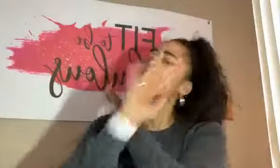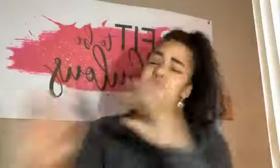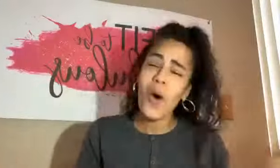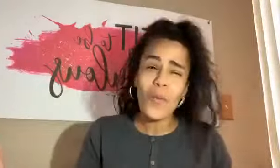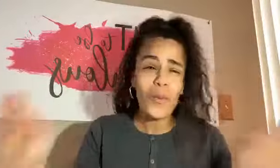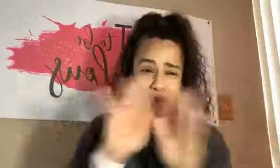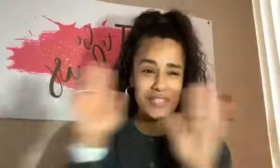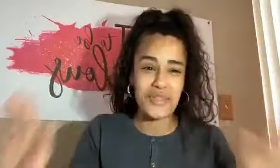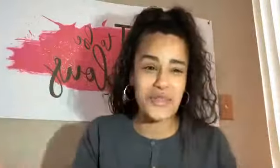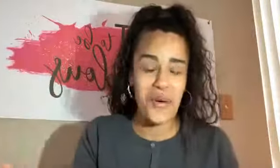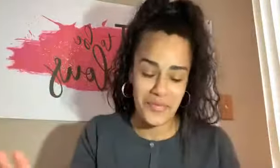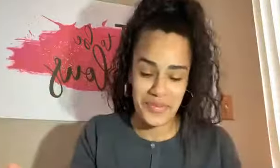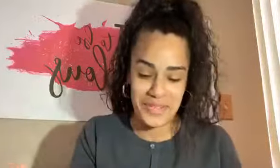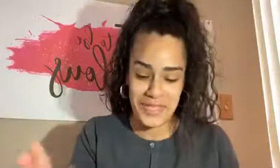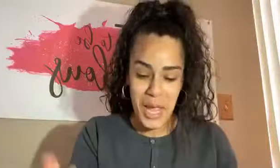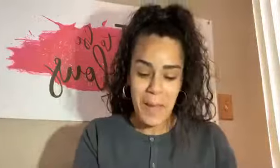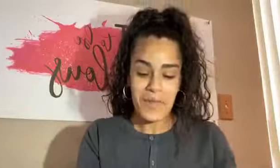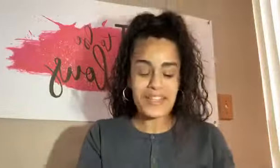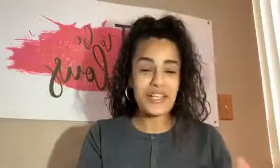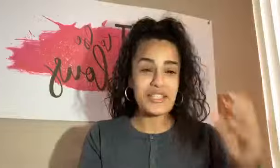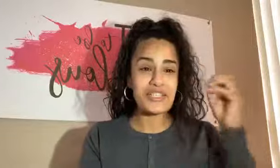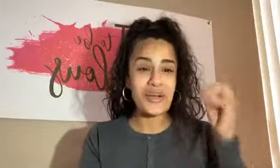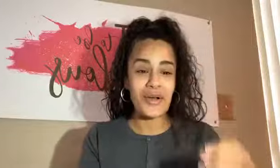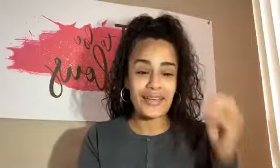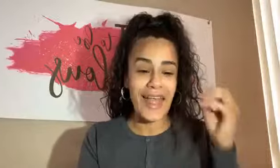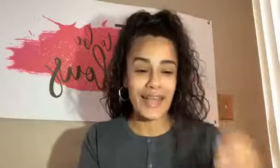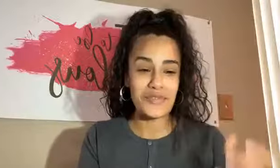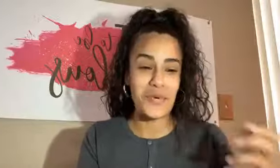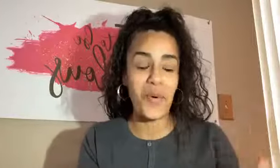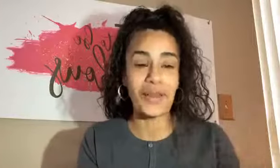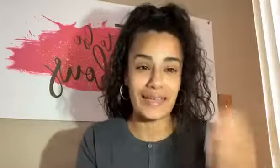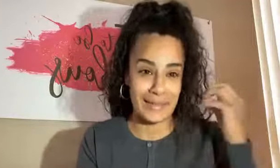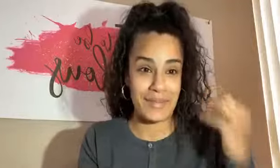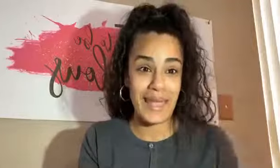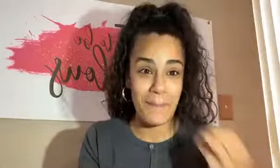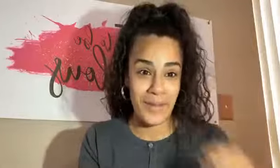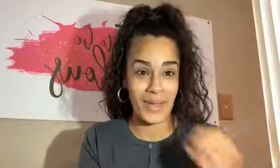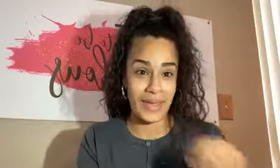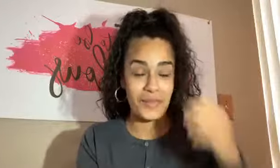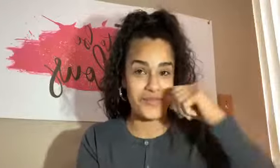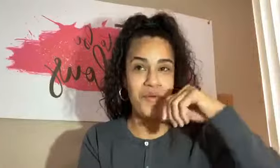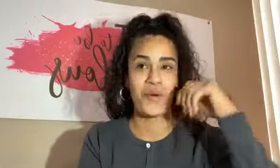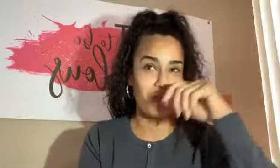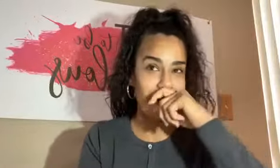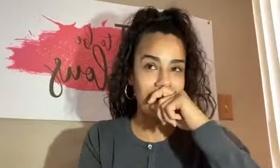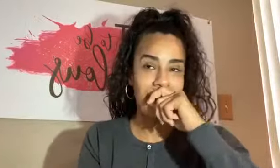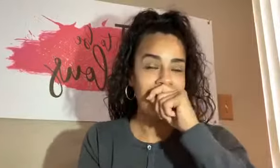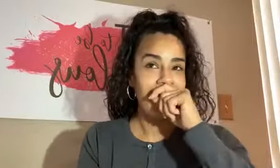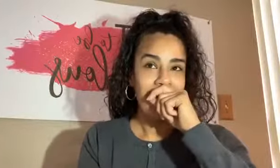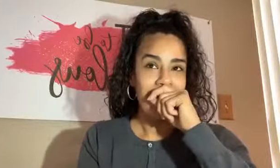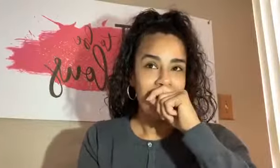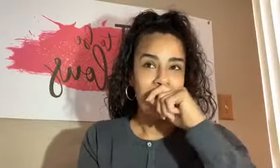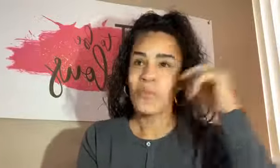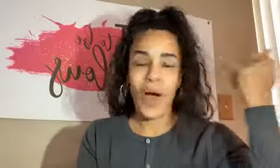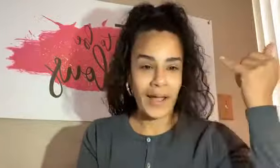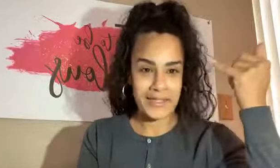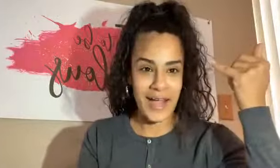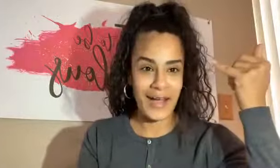no one was in the office because I just couldn't handle calling in and him picking up the phone, right? Why, Ty?